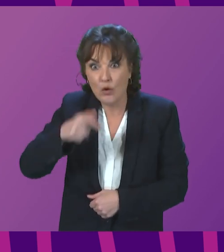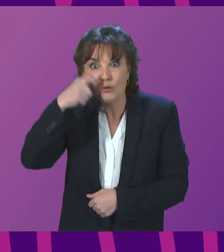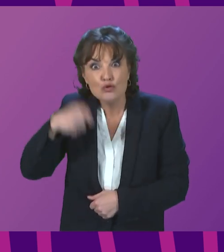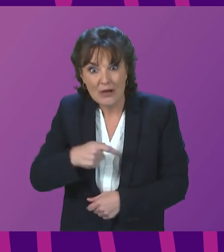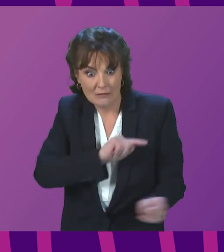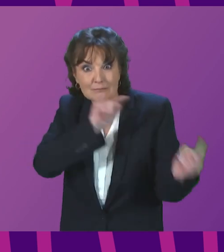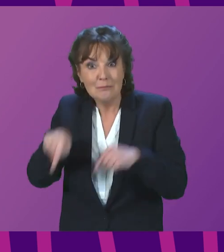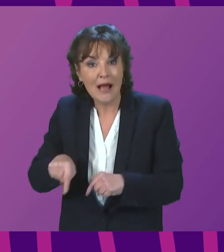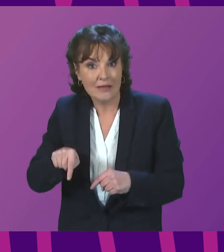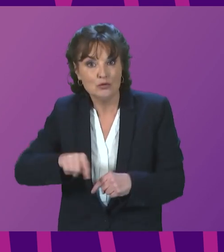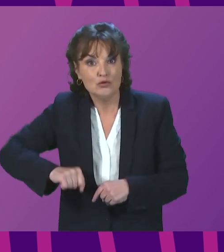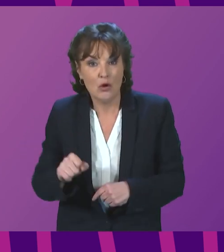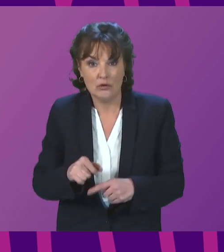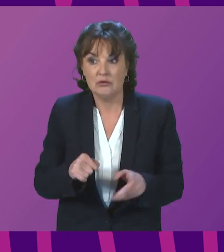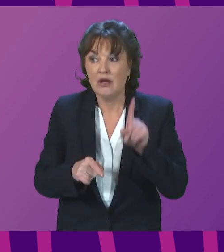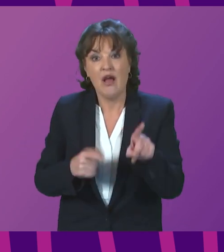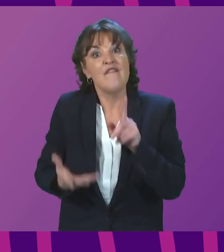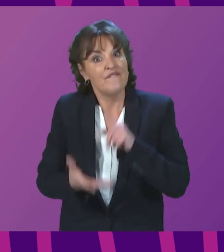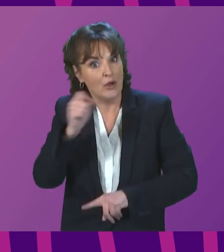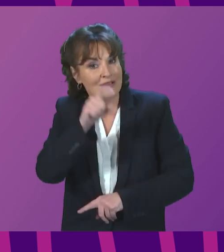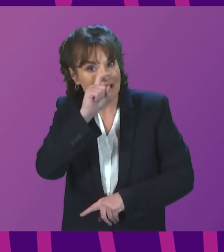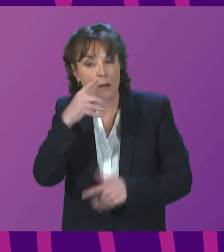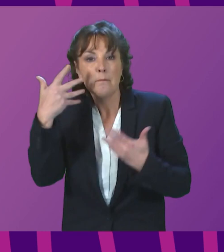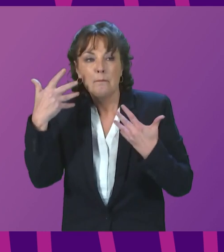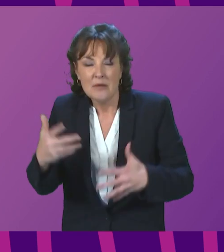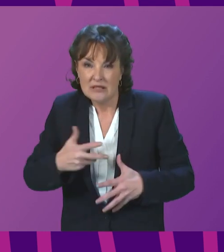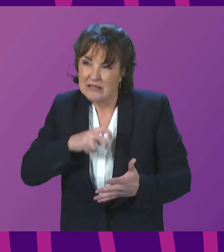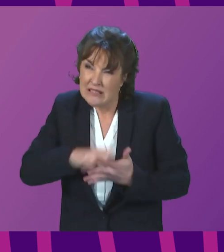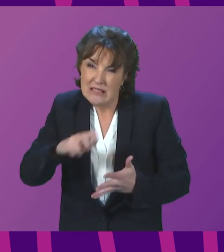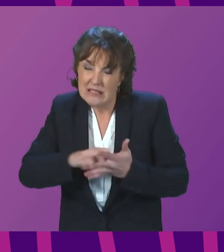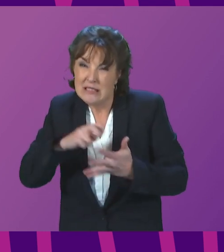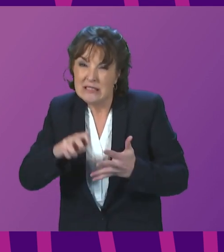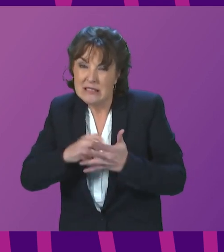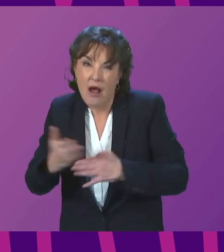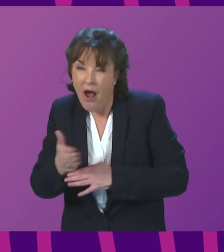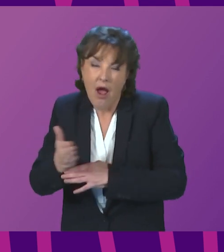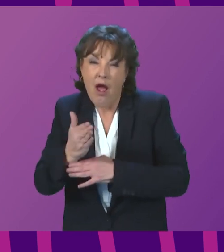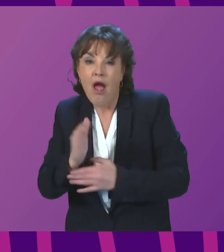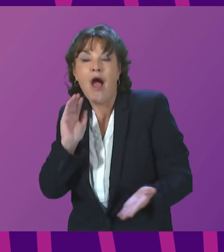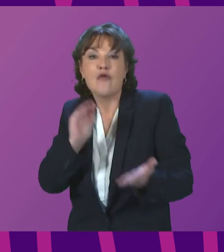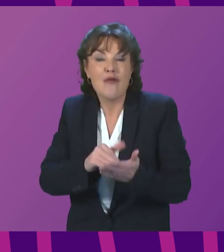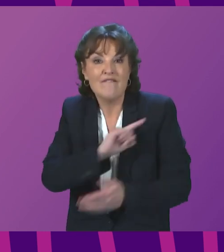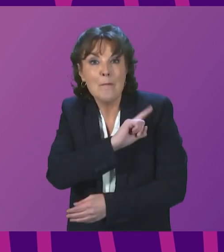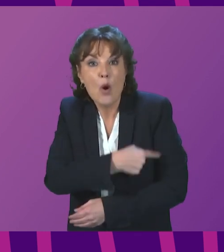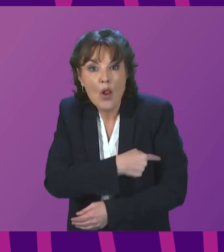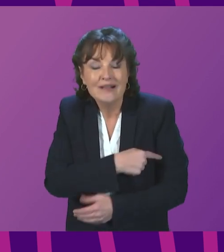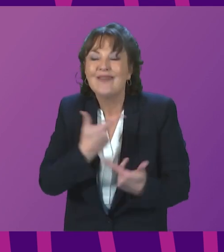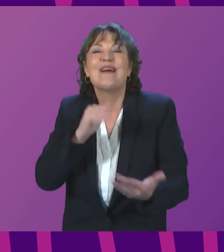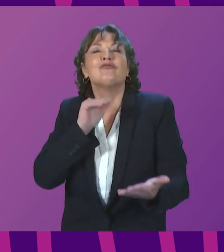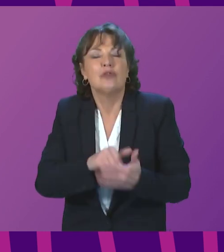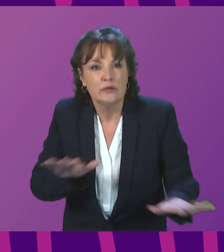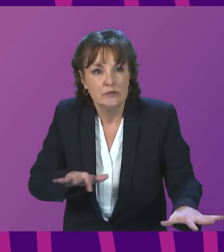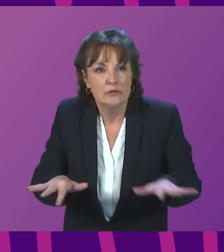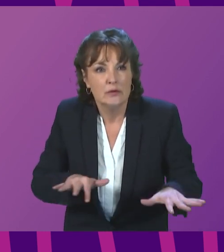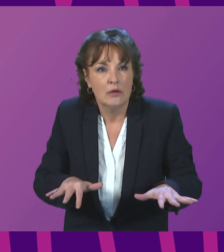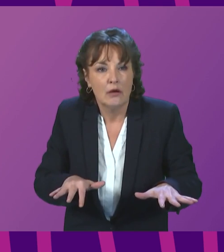to this country. She had managed to get to Poland after an arduous journey. And the wall of bureaucracy that met her and trying then to get